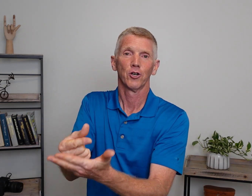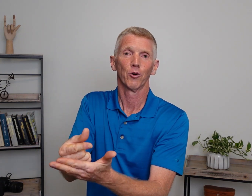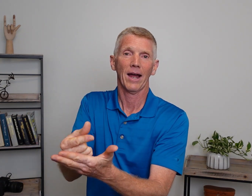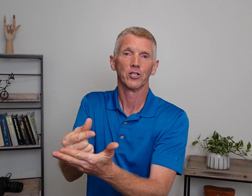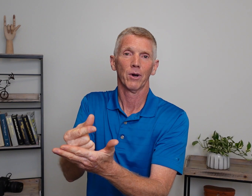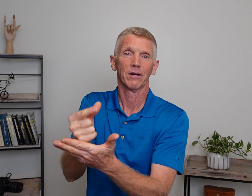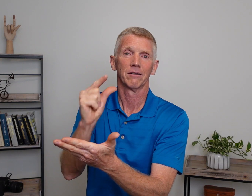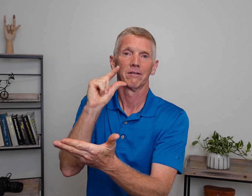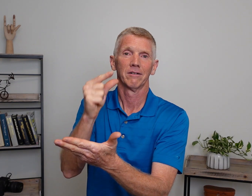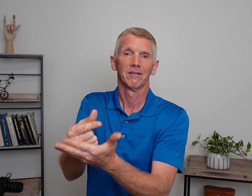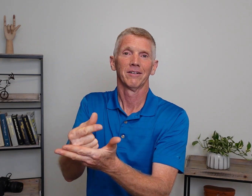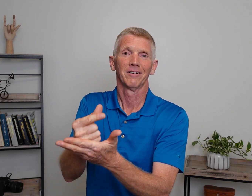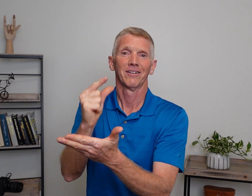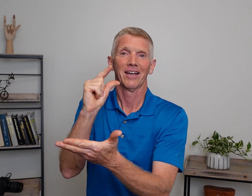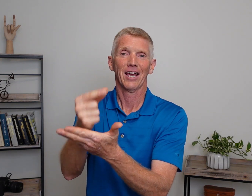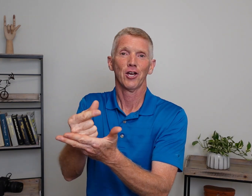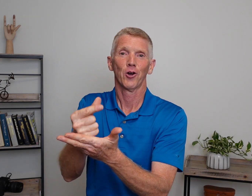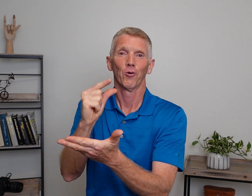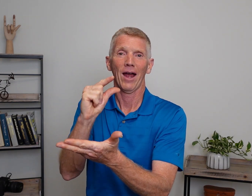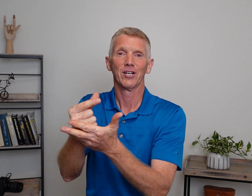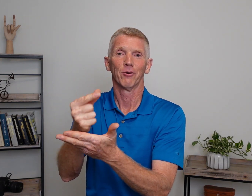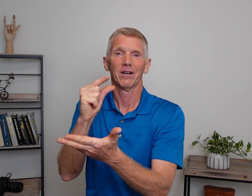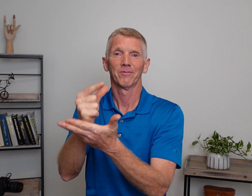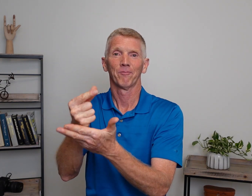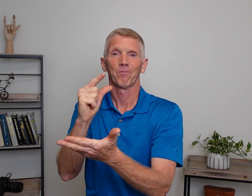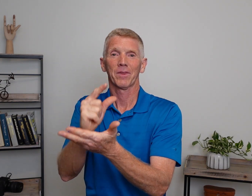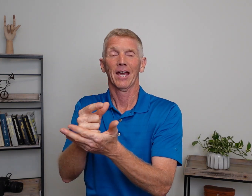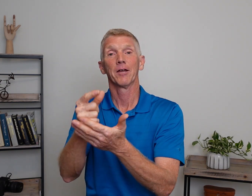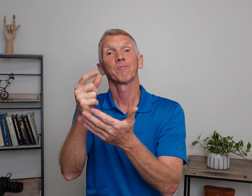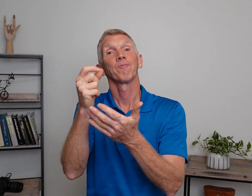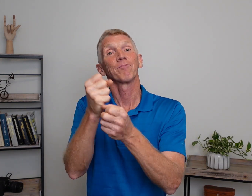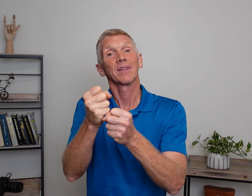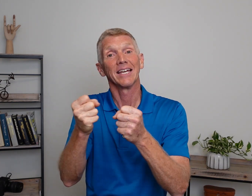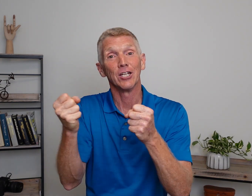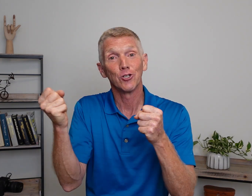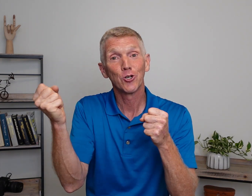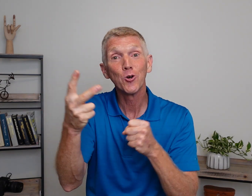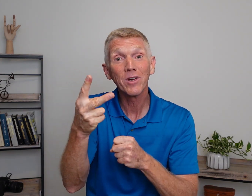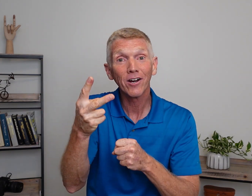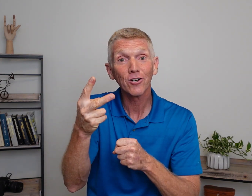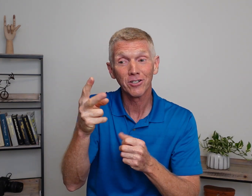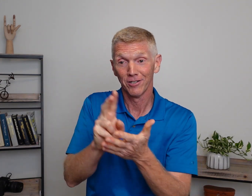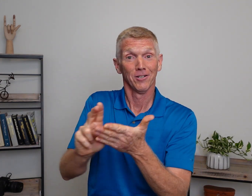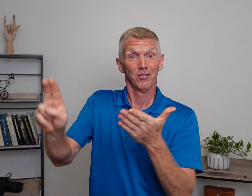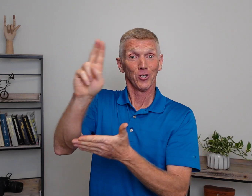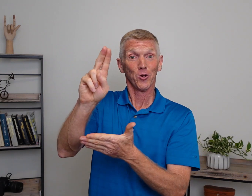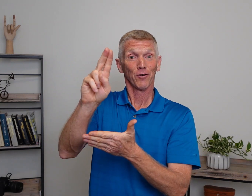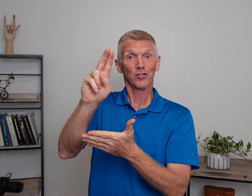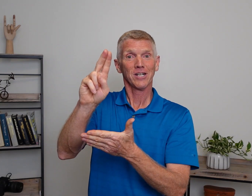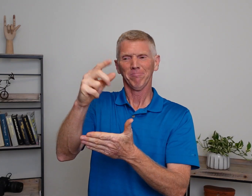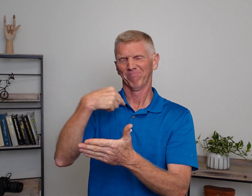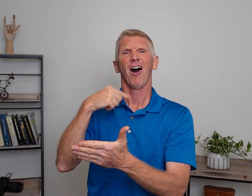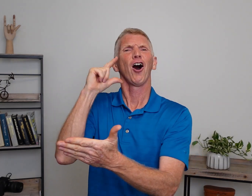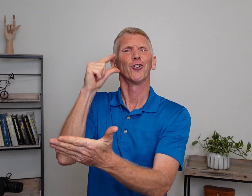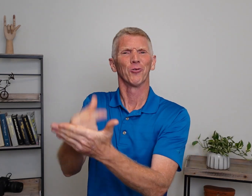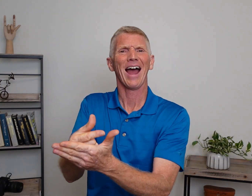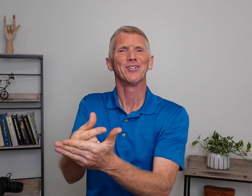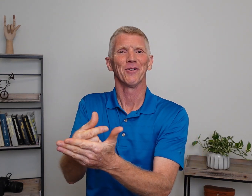graduate. Okay? Graduate. Okay? In two years, university, I'll graduate.